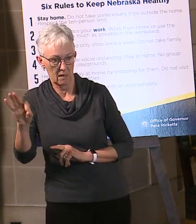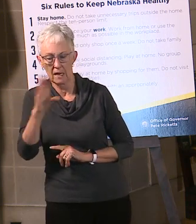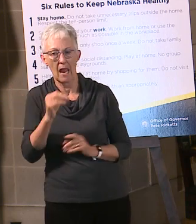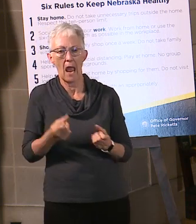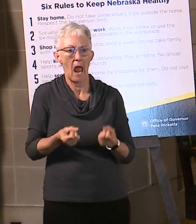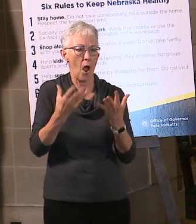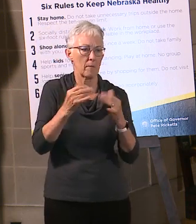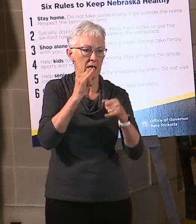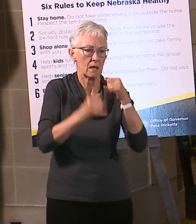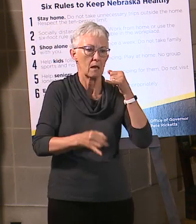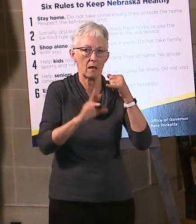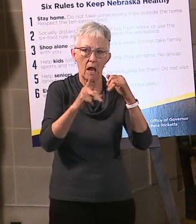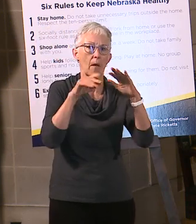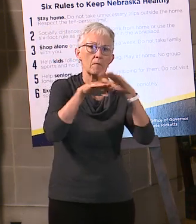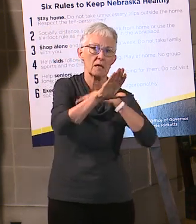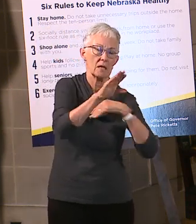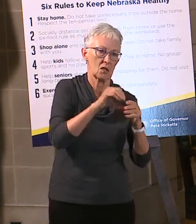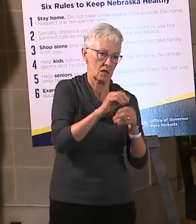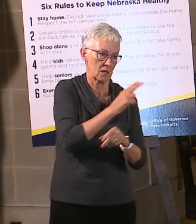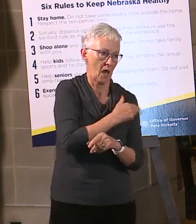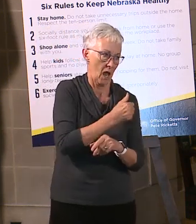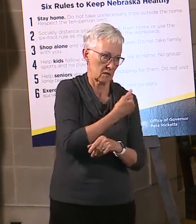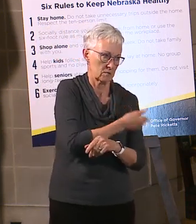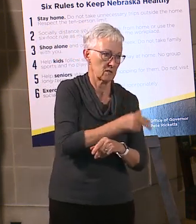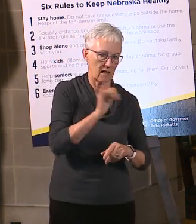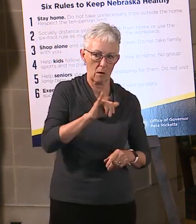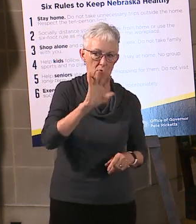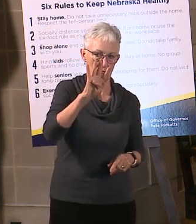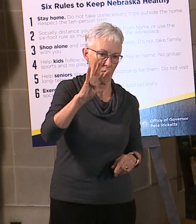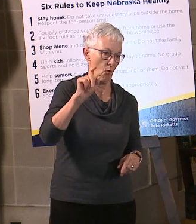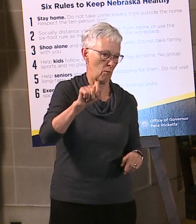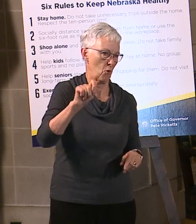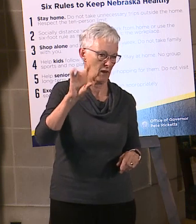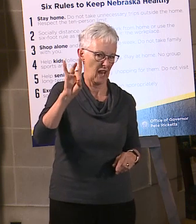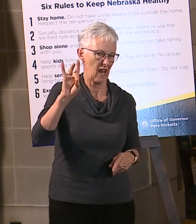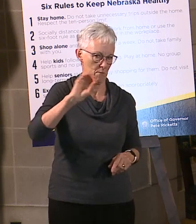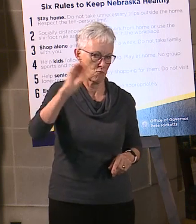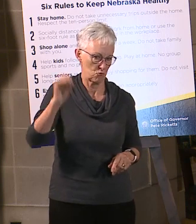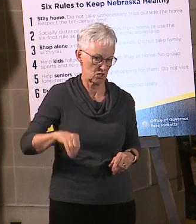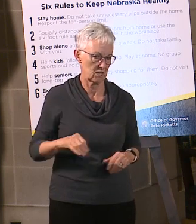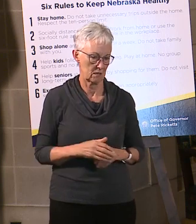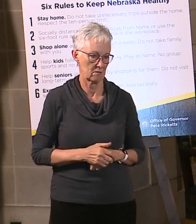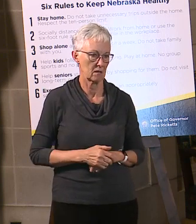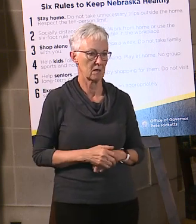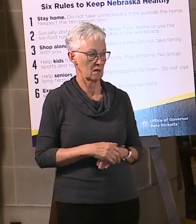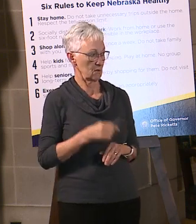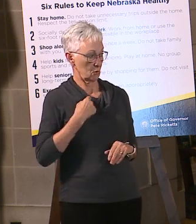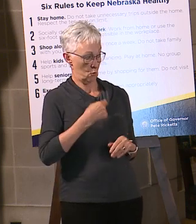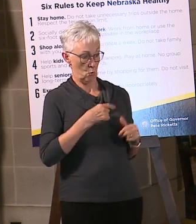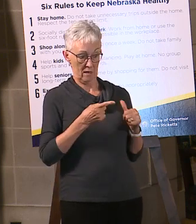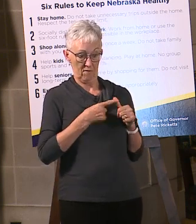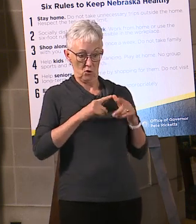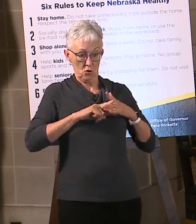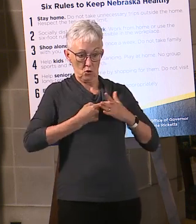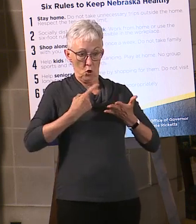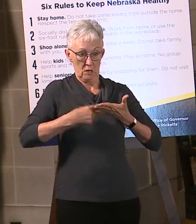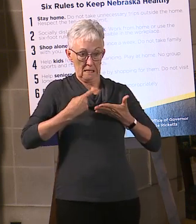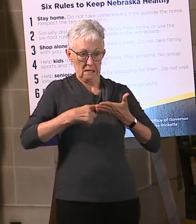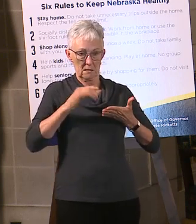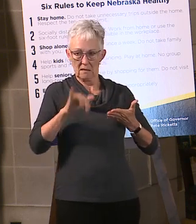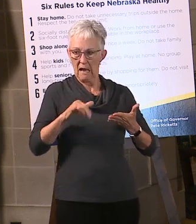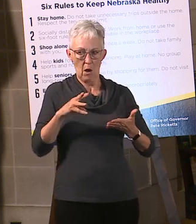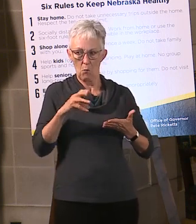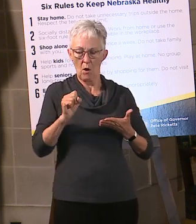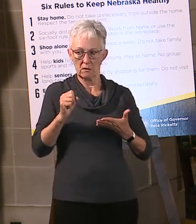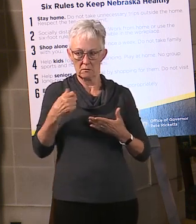upon the experience they saw in China. So that was the number they kind of gave us when we first started talking about this at the beginning